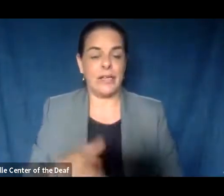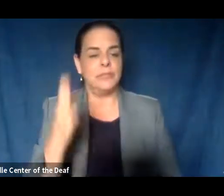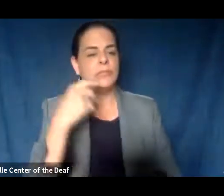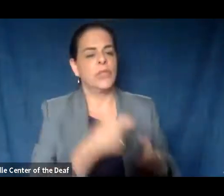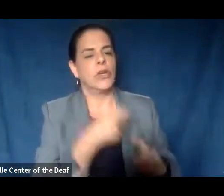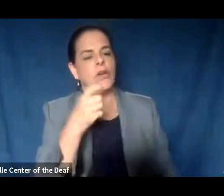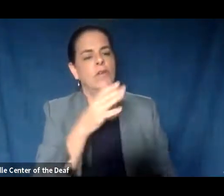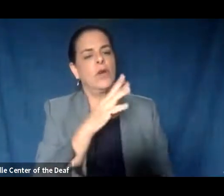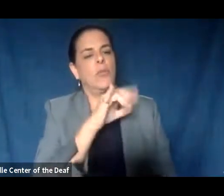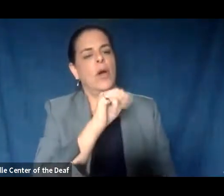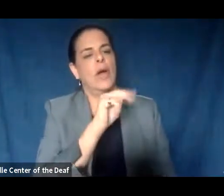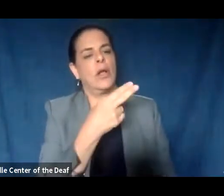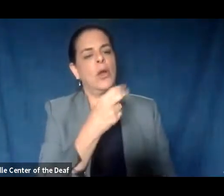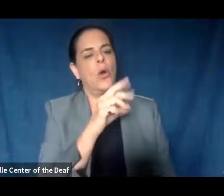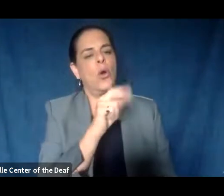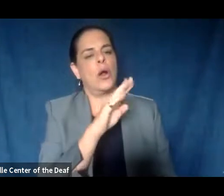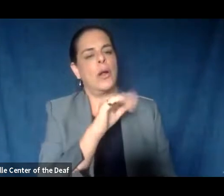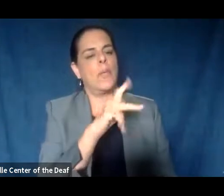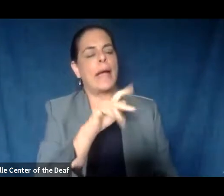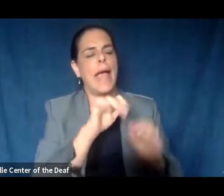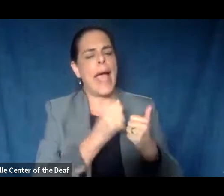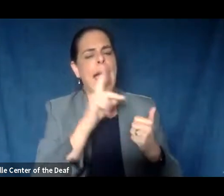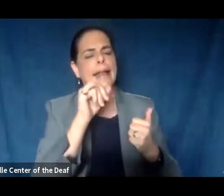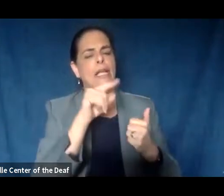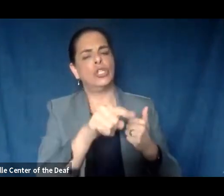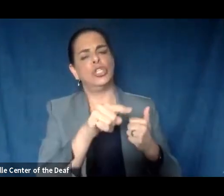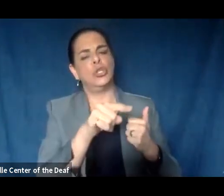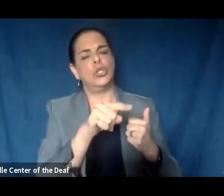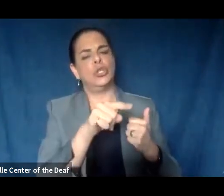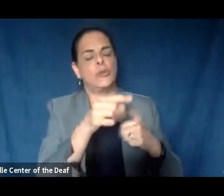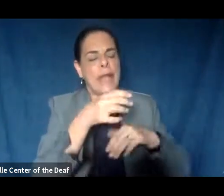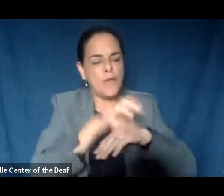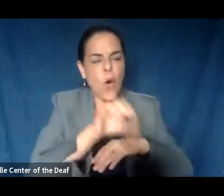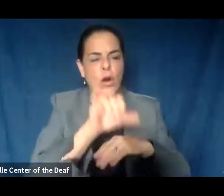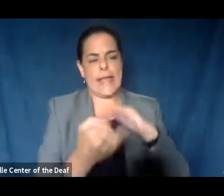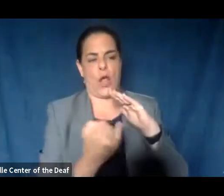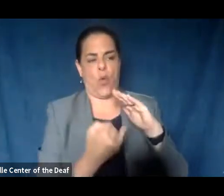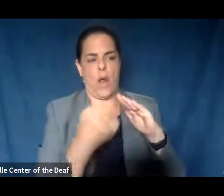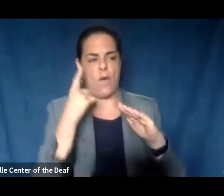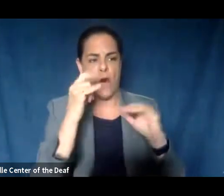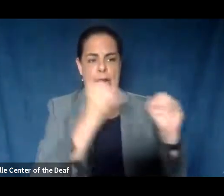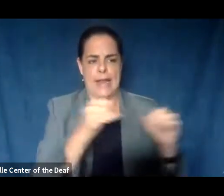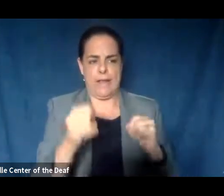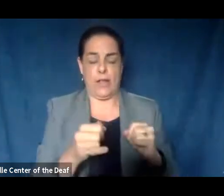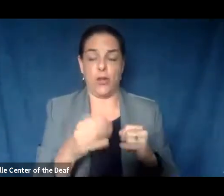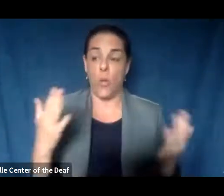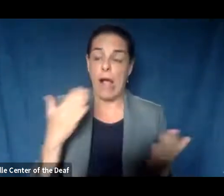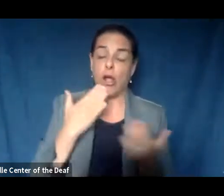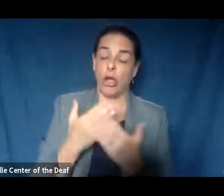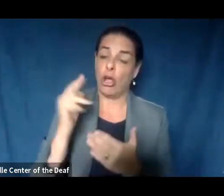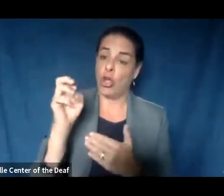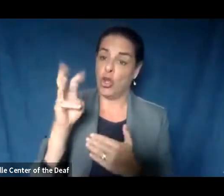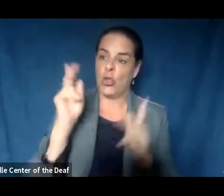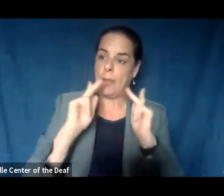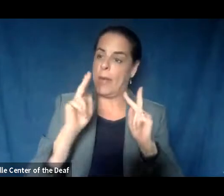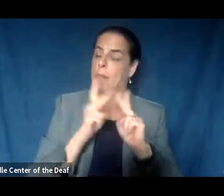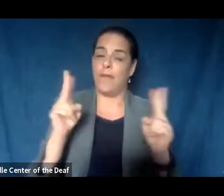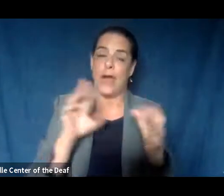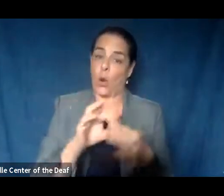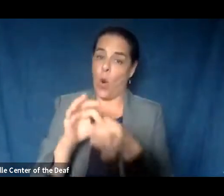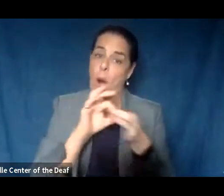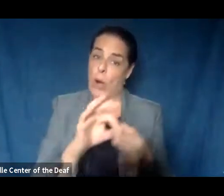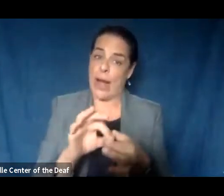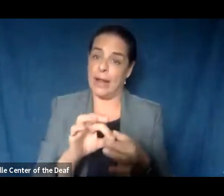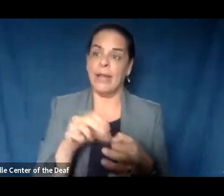Hormack, how did you enforce the quarantine on individuals? Well, you know, the really good news is that people are very cooperative. People